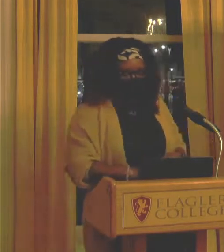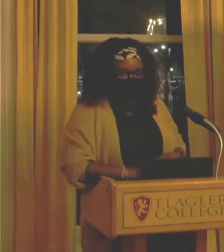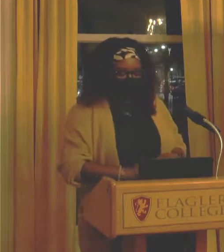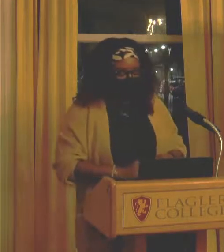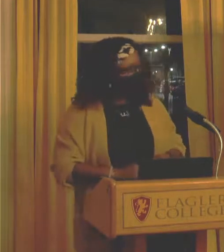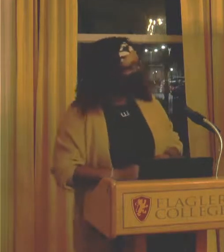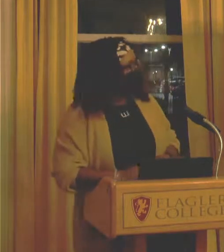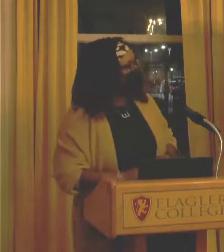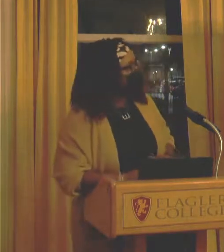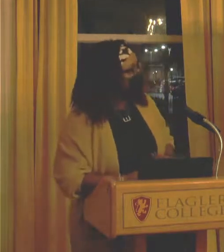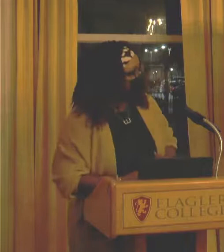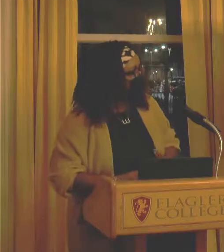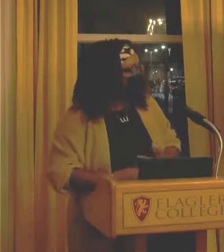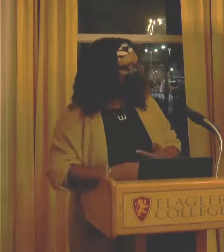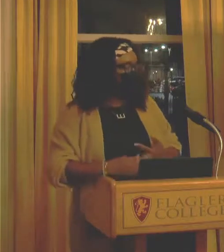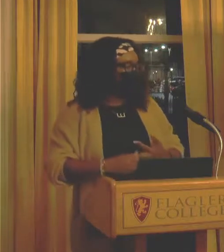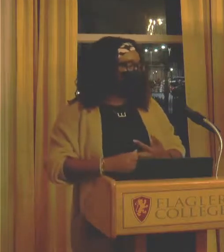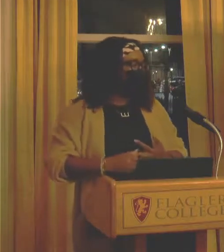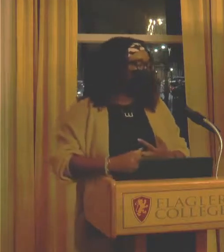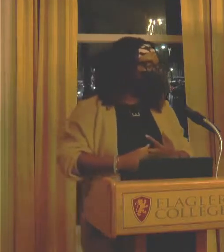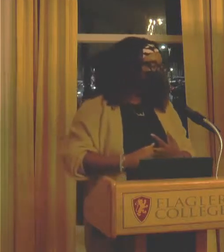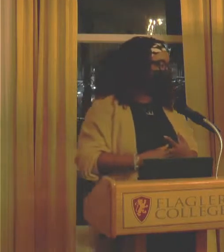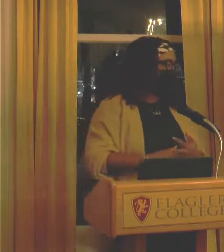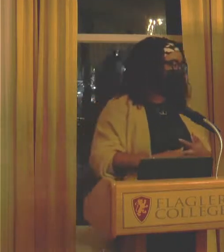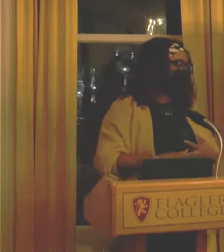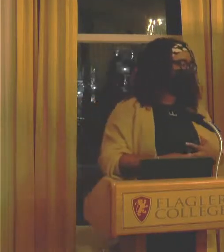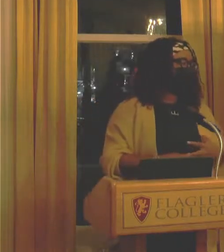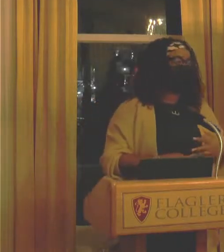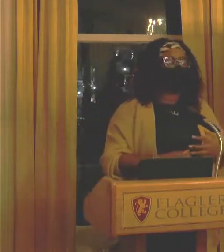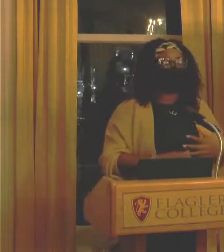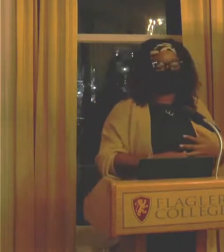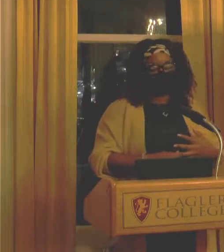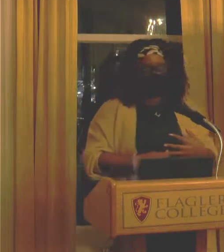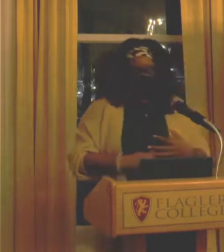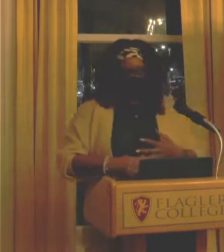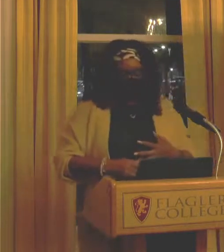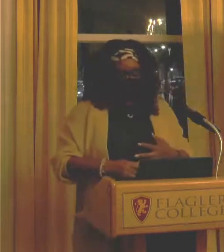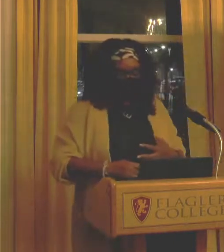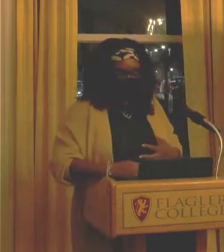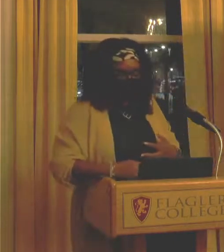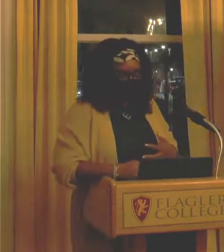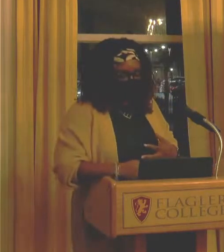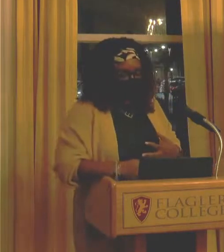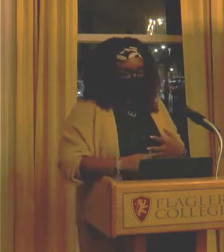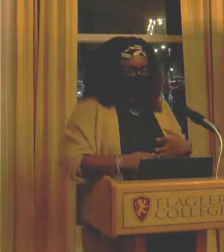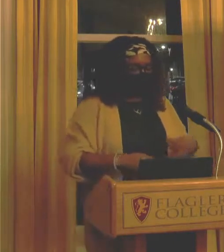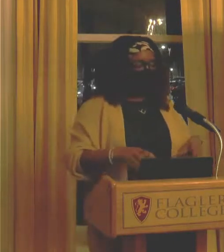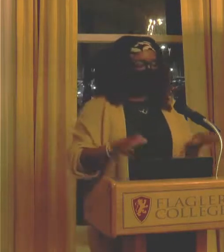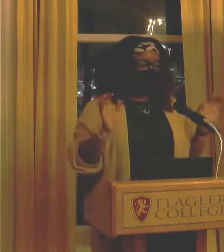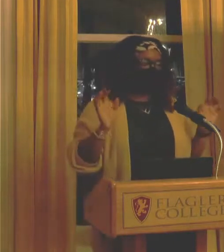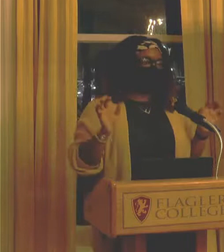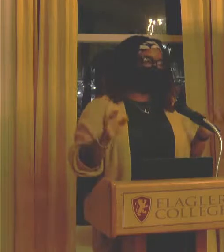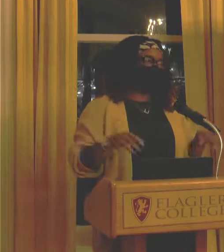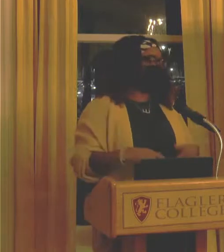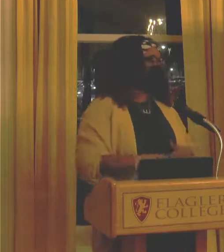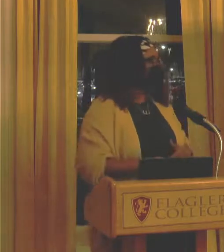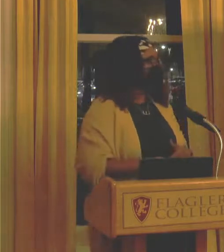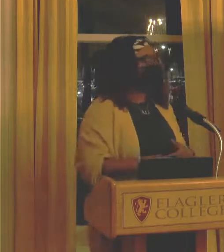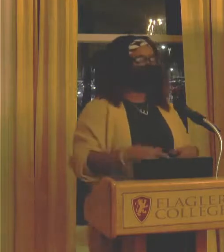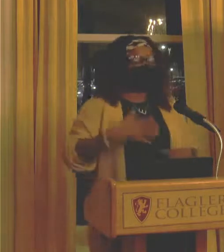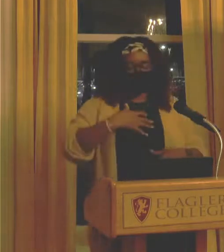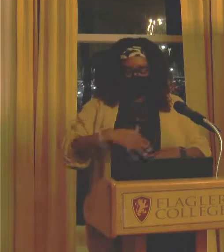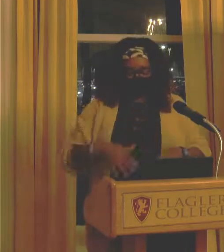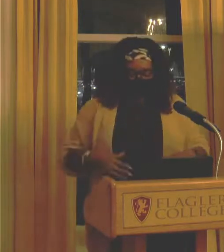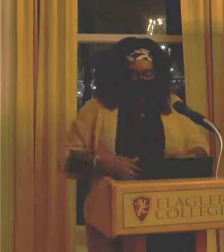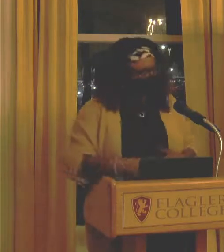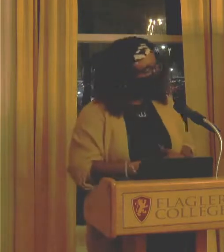This is me from way back in the day, like 99 and 2003. My graduation years really sound like forever ago. So,